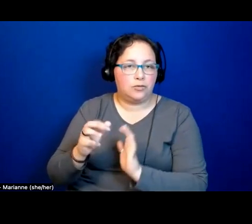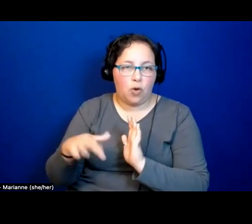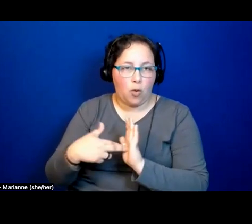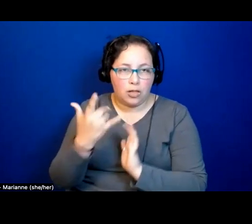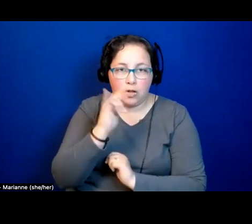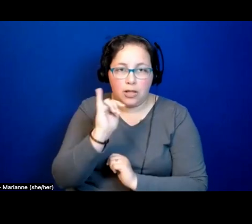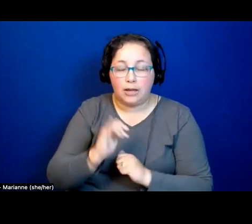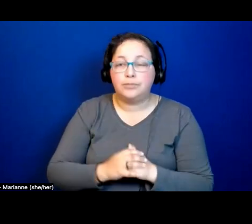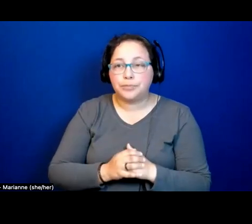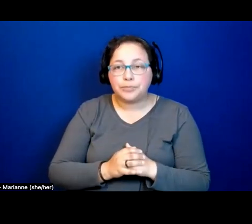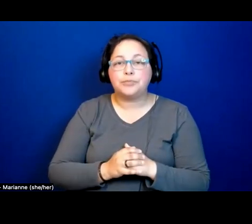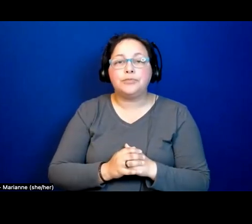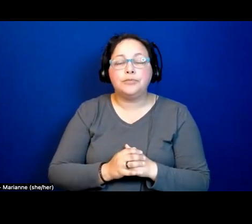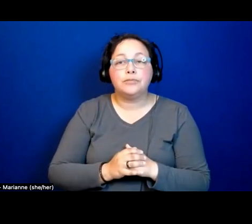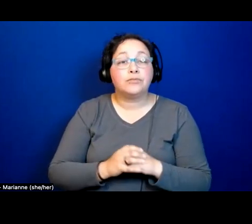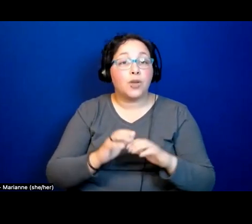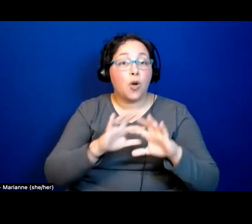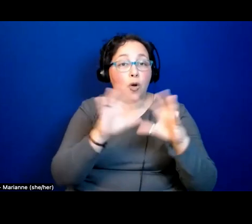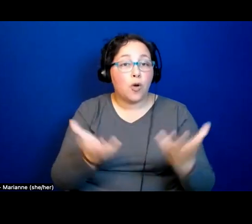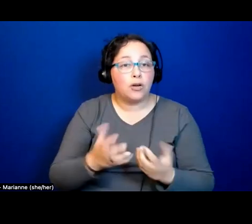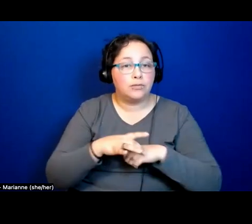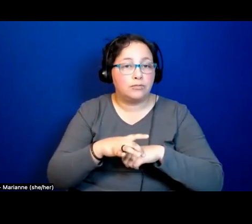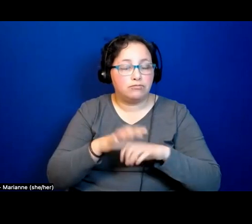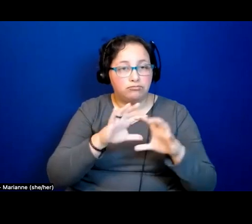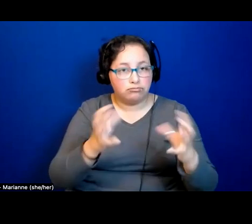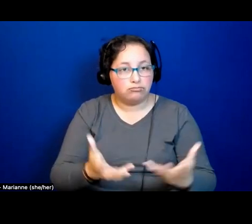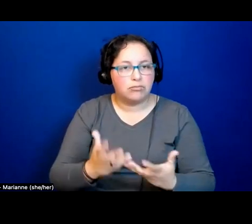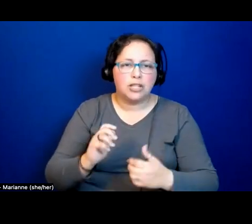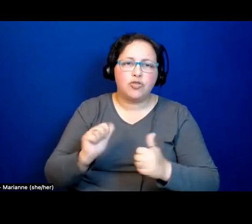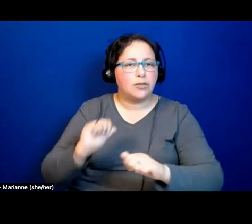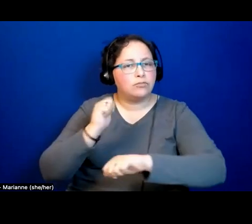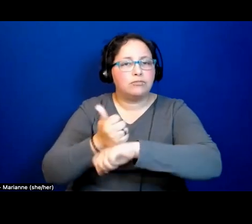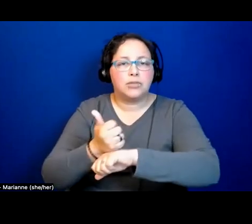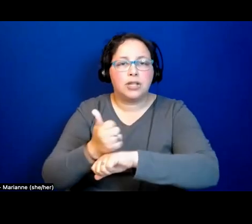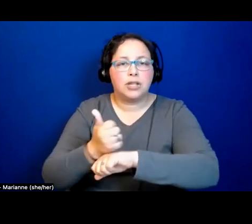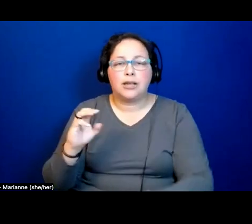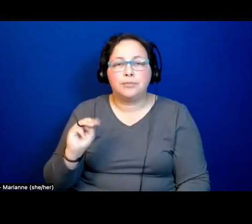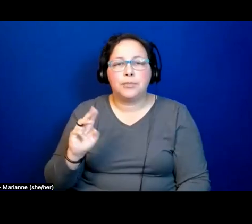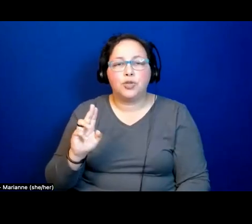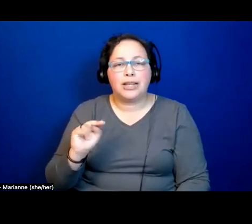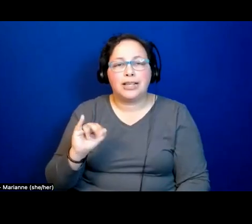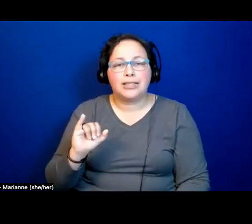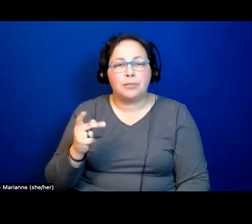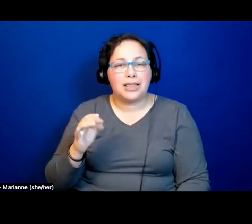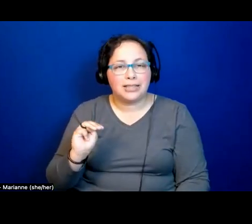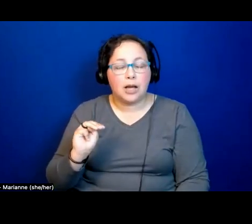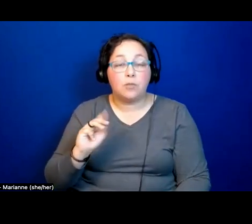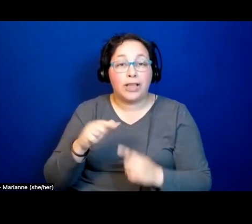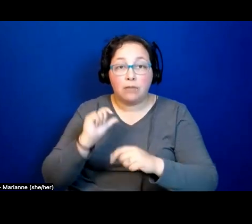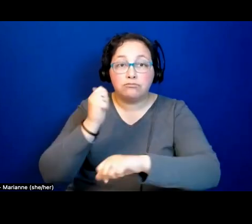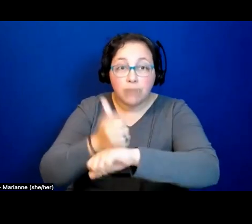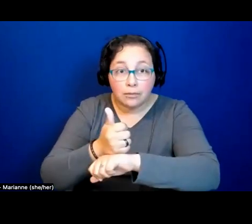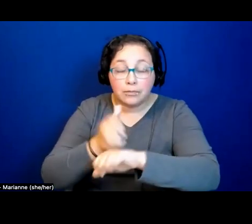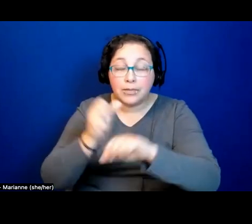municipalist movement, as it gets institutionalized, and maybe right there is one of the key paradoxes, right? Can you